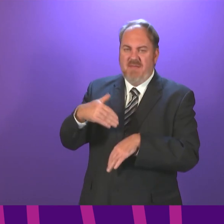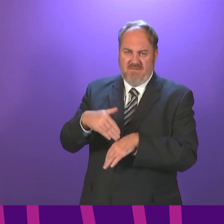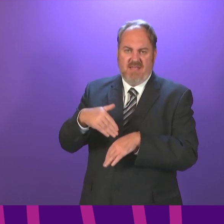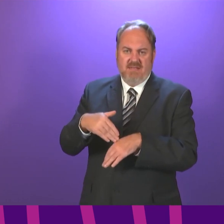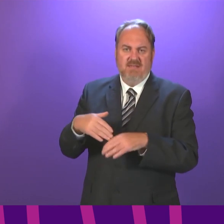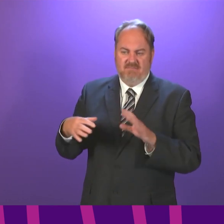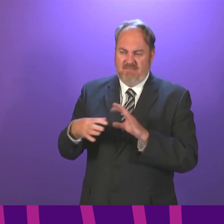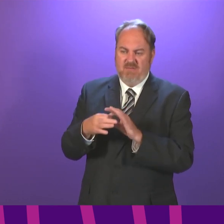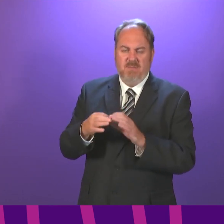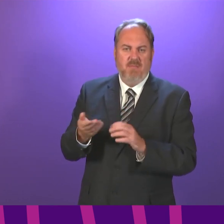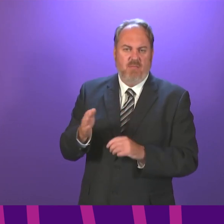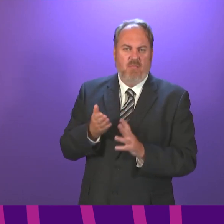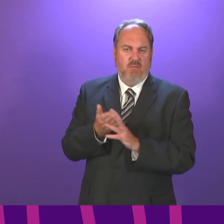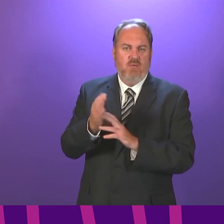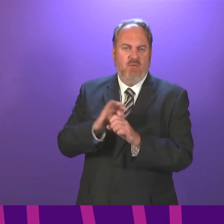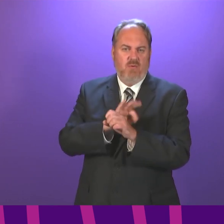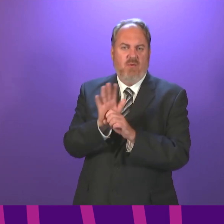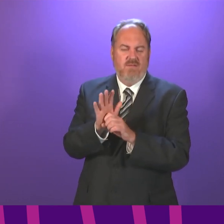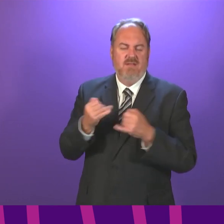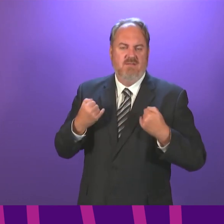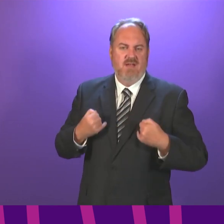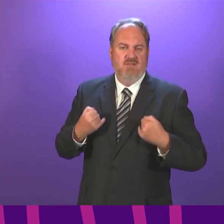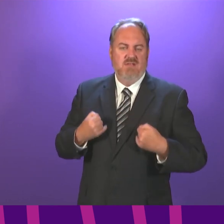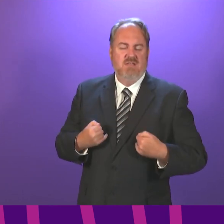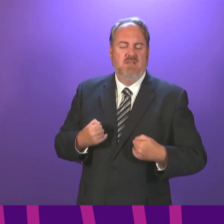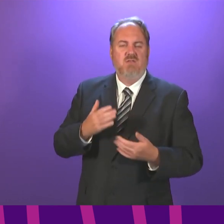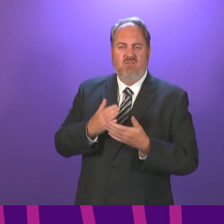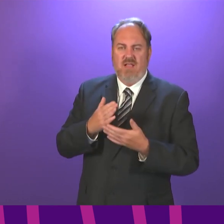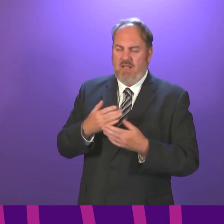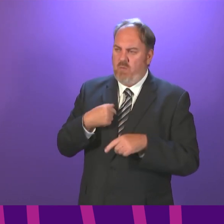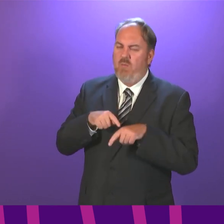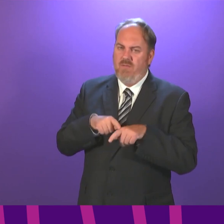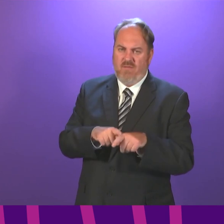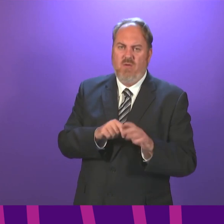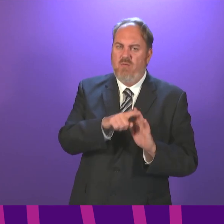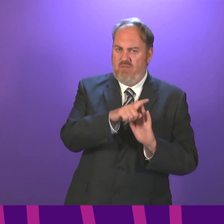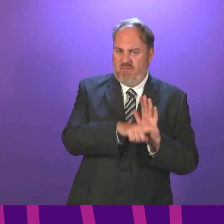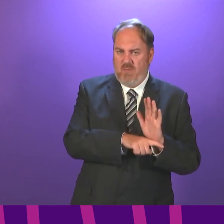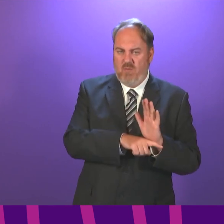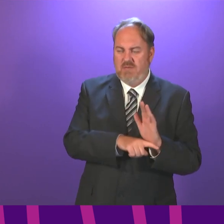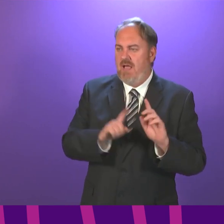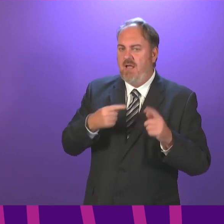the responsibility to take forward these recommendations as fully and as quickly as possible. I cannot